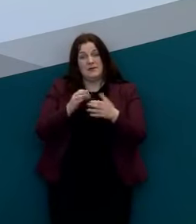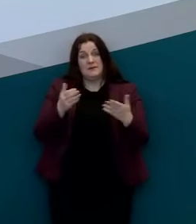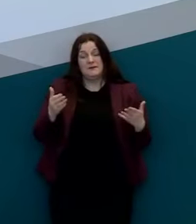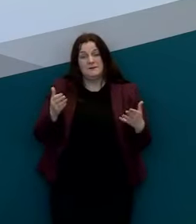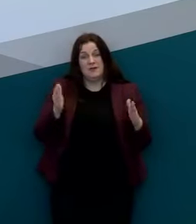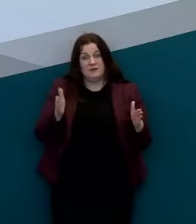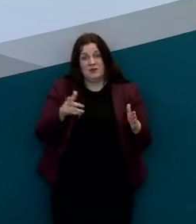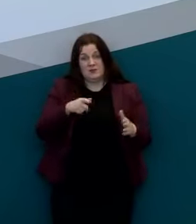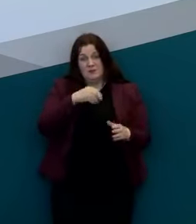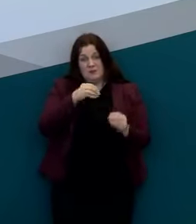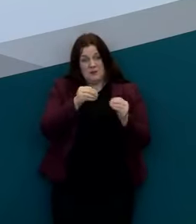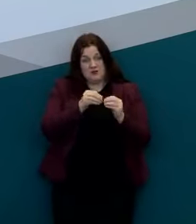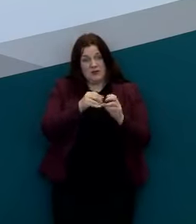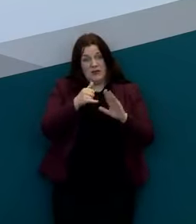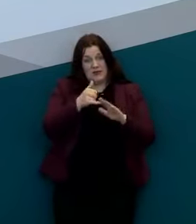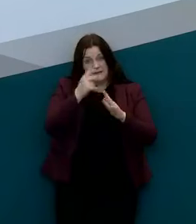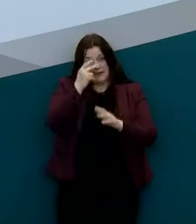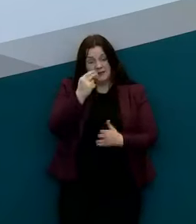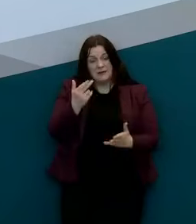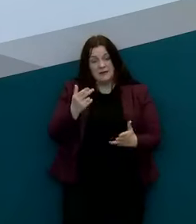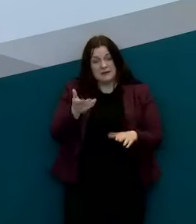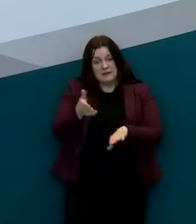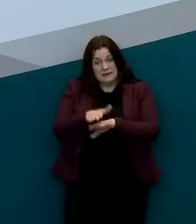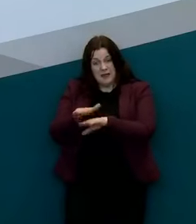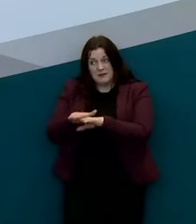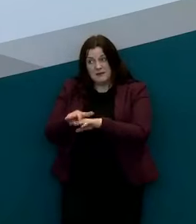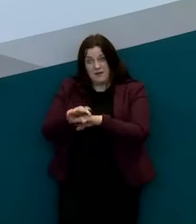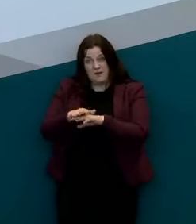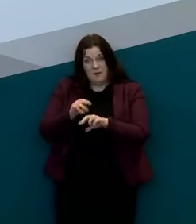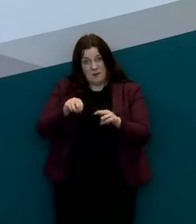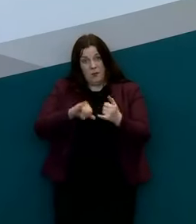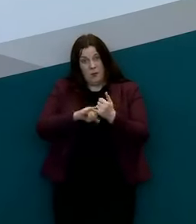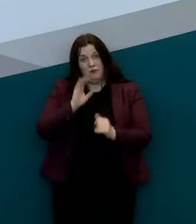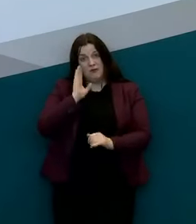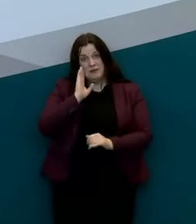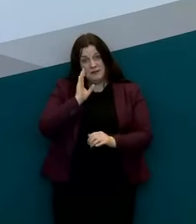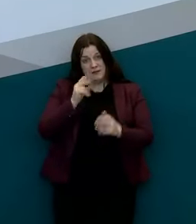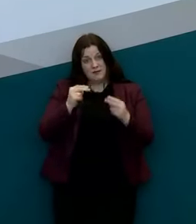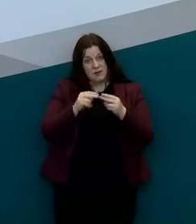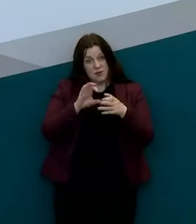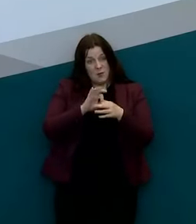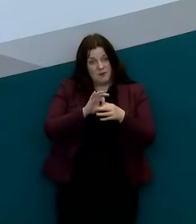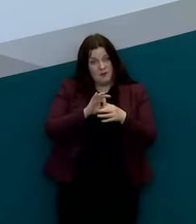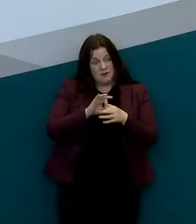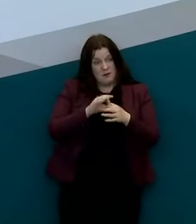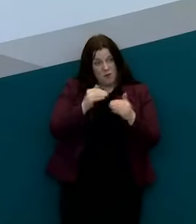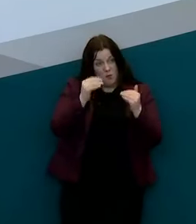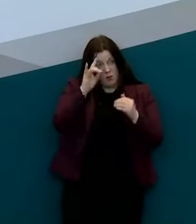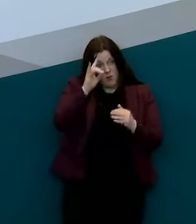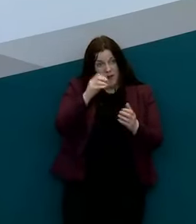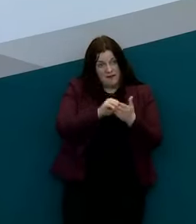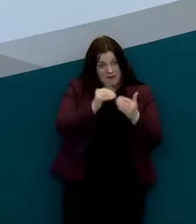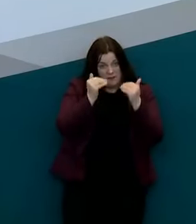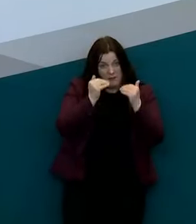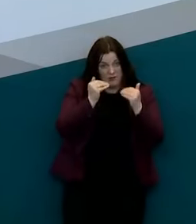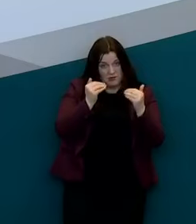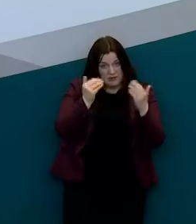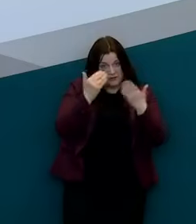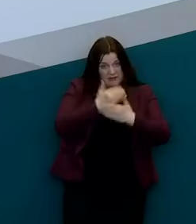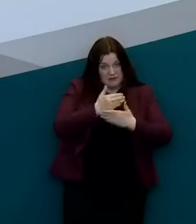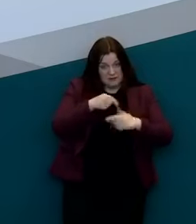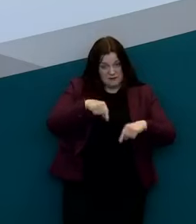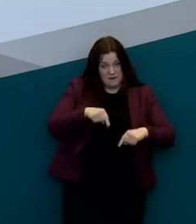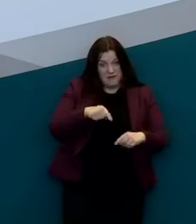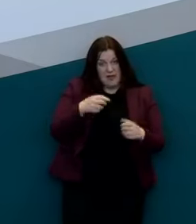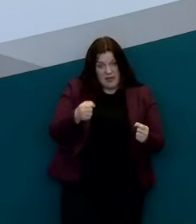said last night i think you were asked about this or deaths of nursing home residents that you were hoping to have that data tonight or those figures tonight